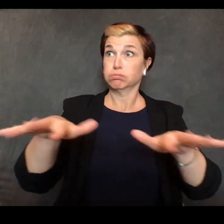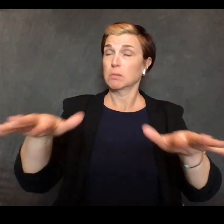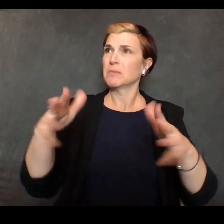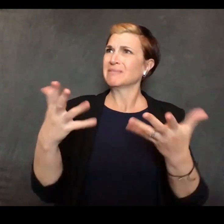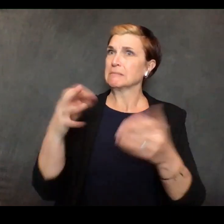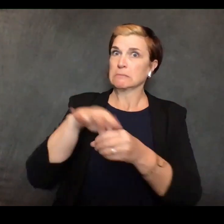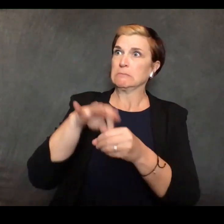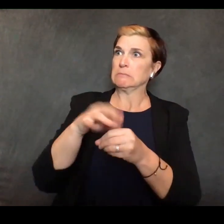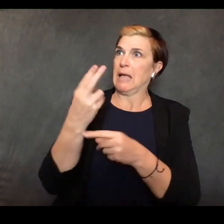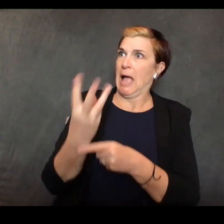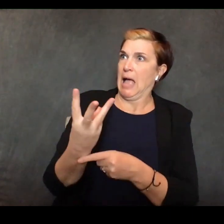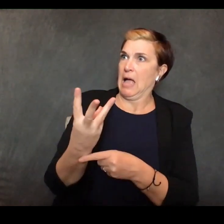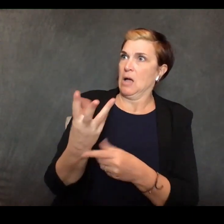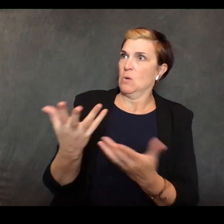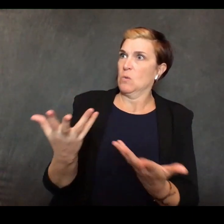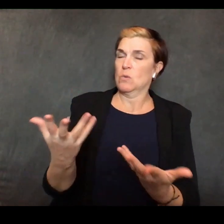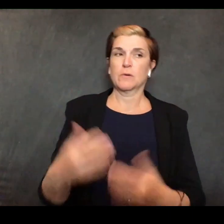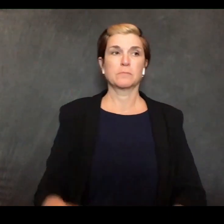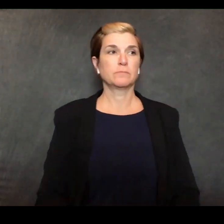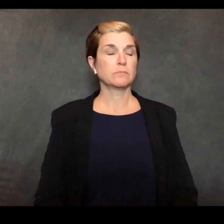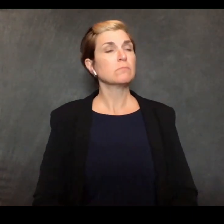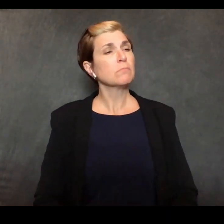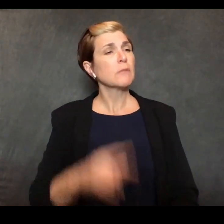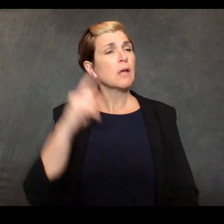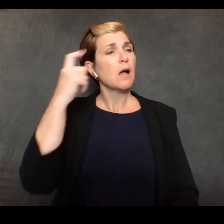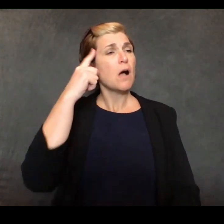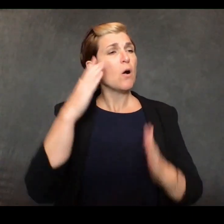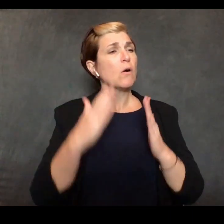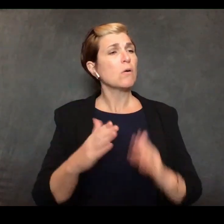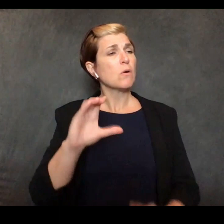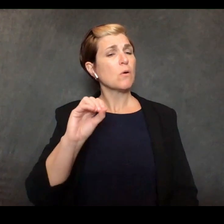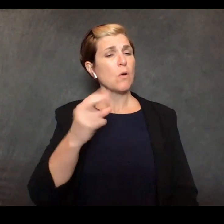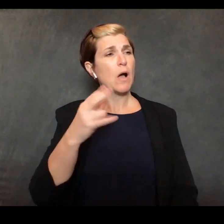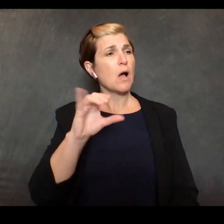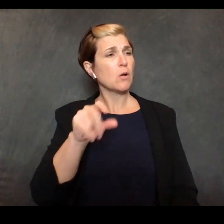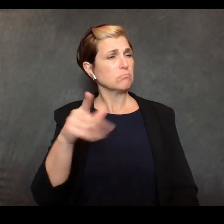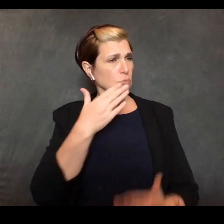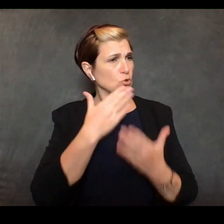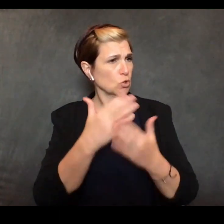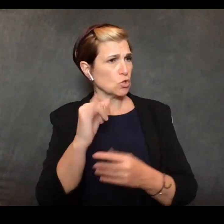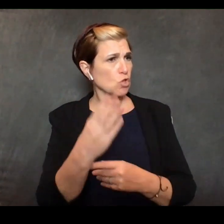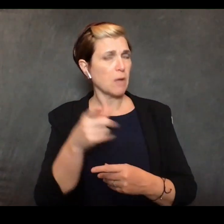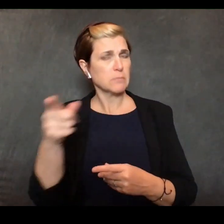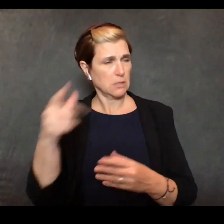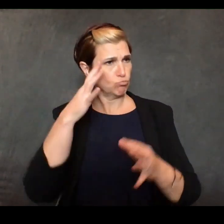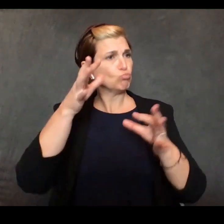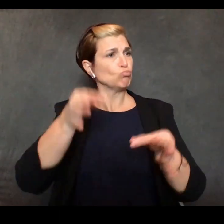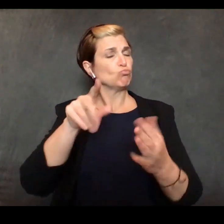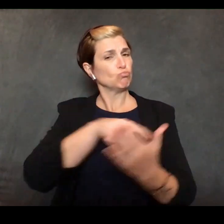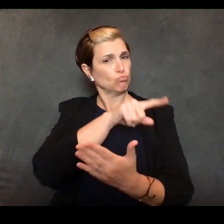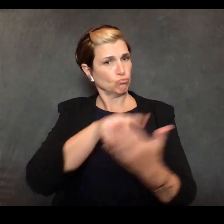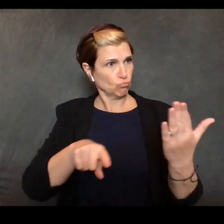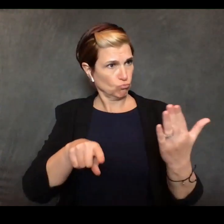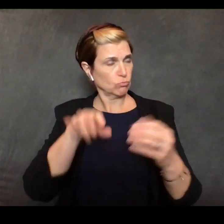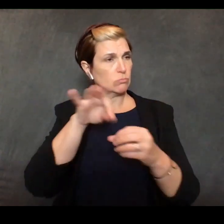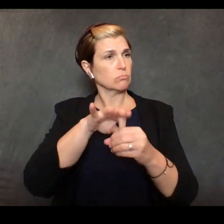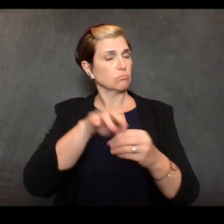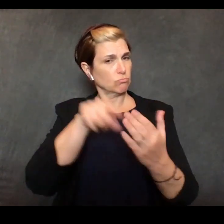one in fall well the governor of ohio is doing a great job uh... he called that off and uh... we'll see what happens there's a court case and it hasn't been